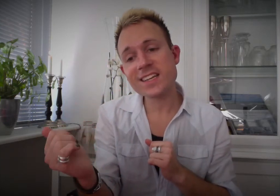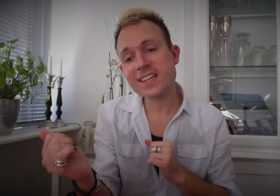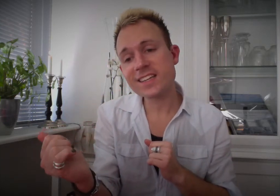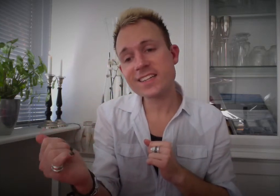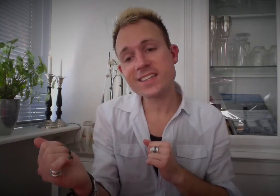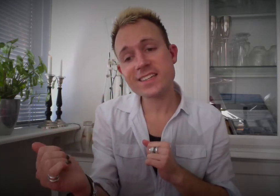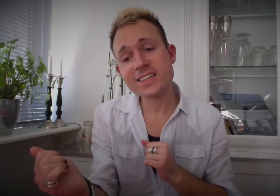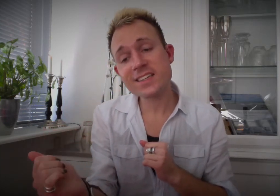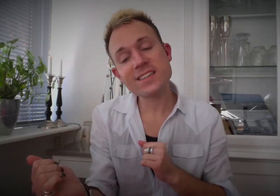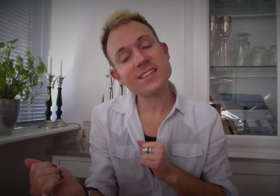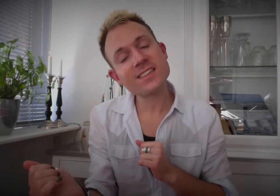Bones Human In Being Being Being Being Being Being